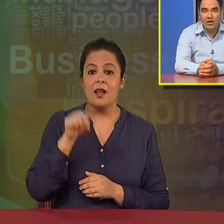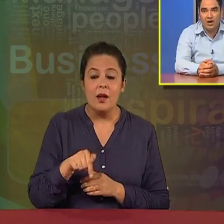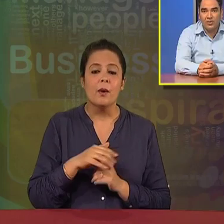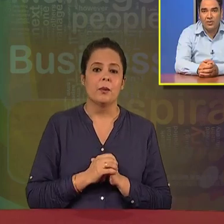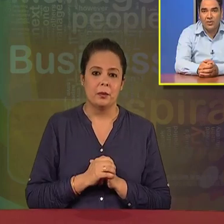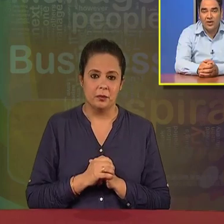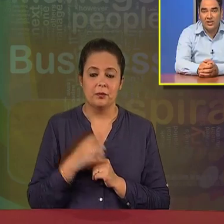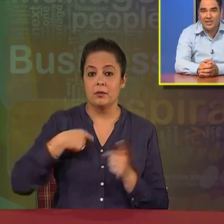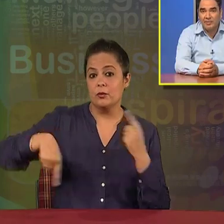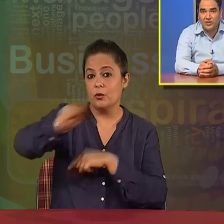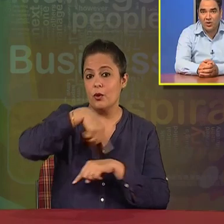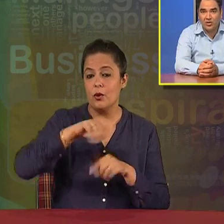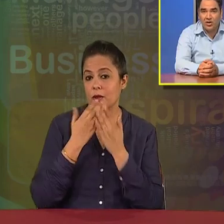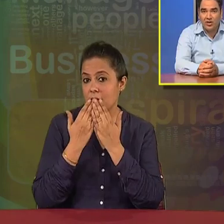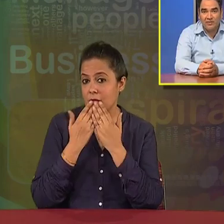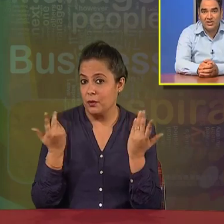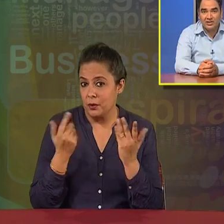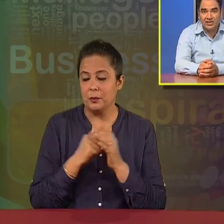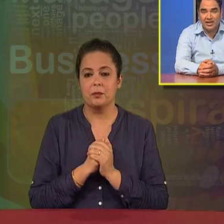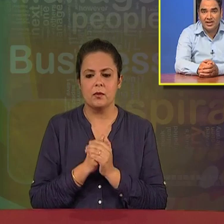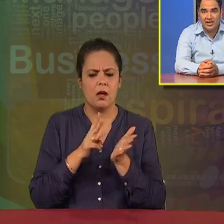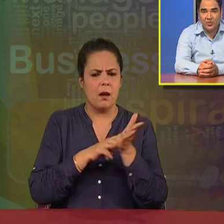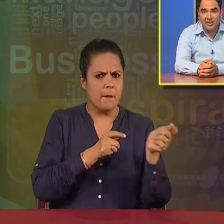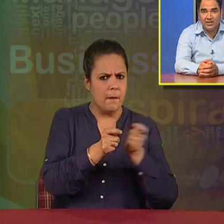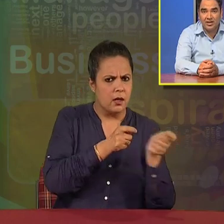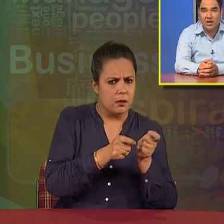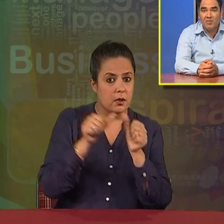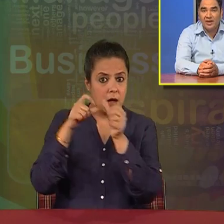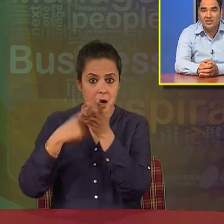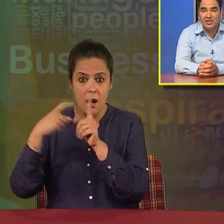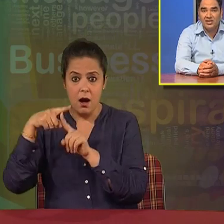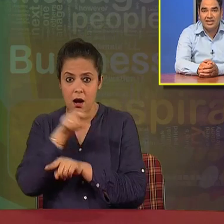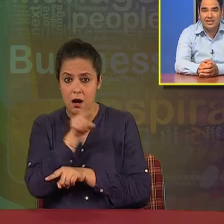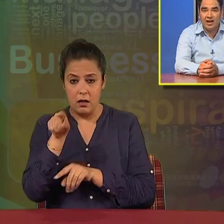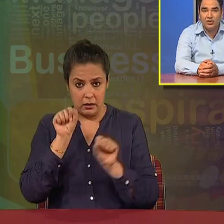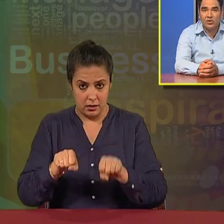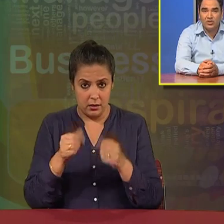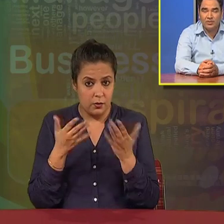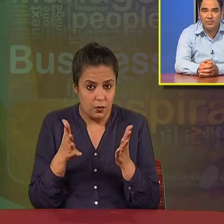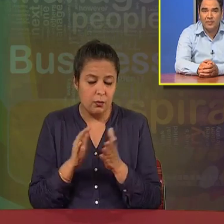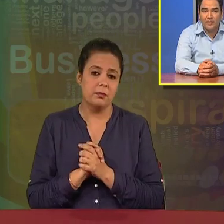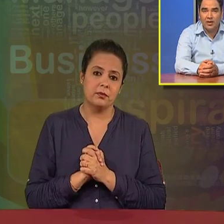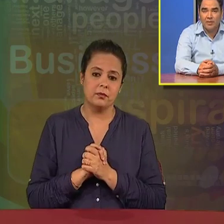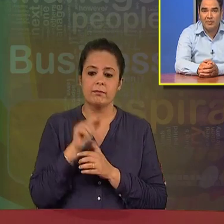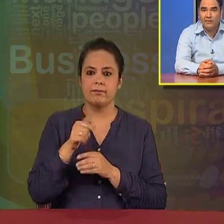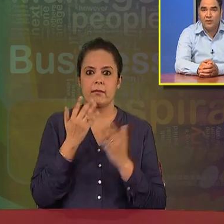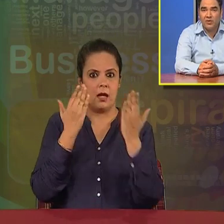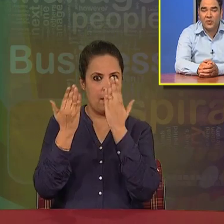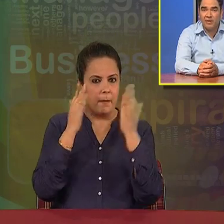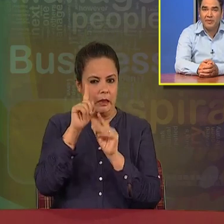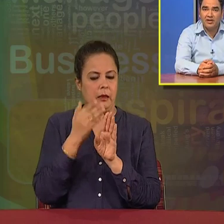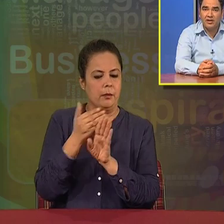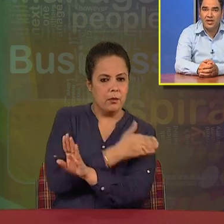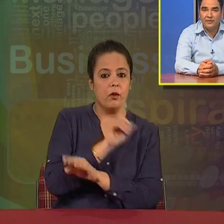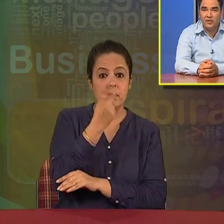Now, in this episode, we shall study whether management is an art or not. But before